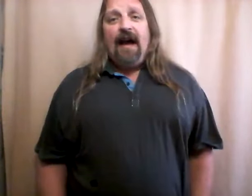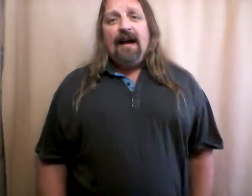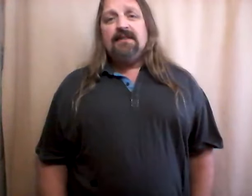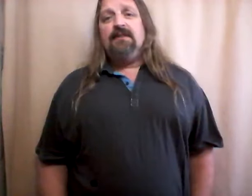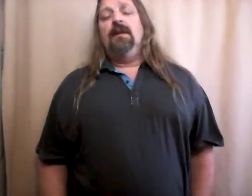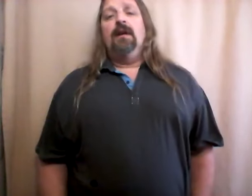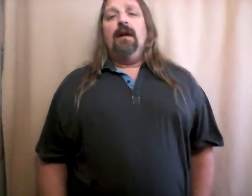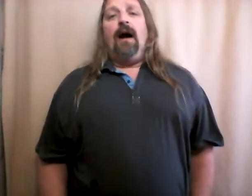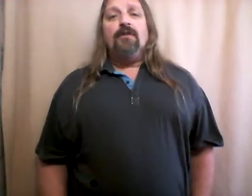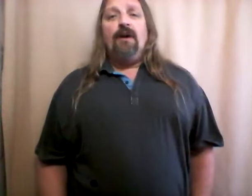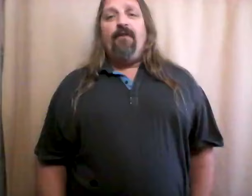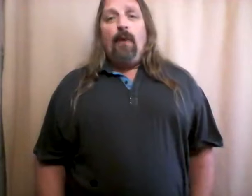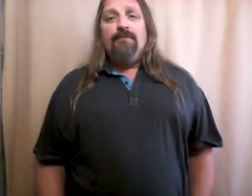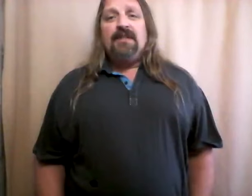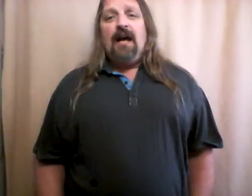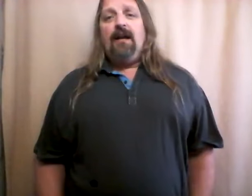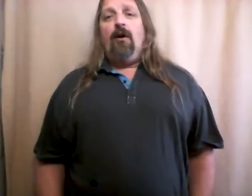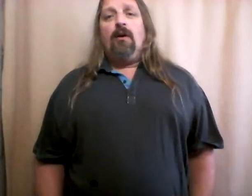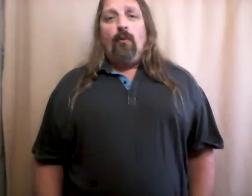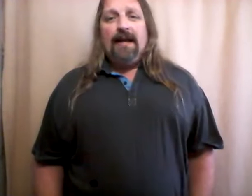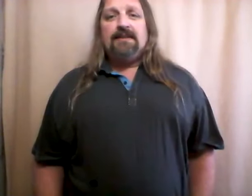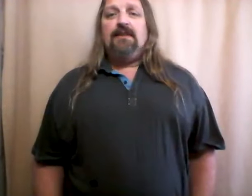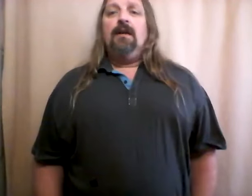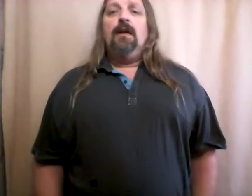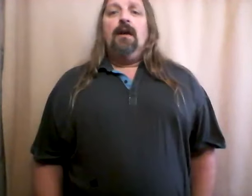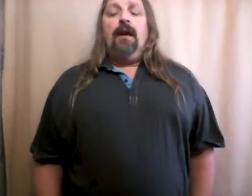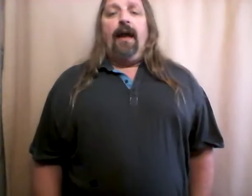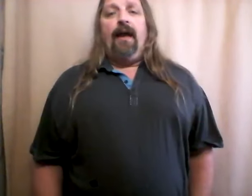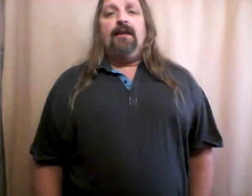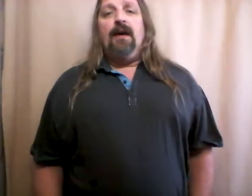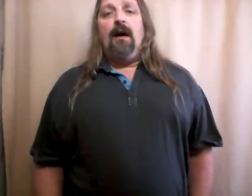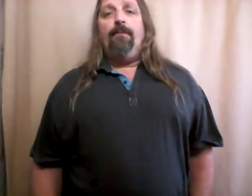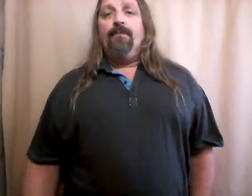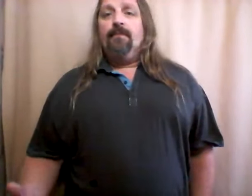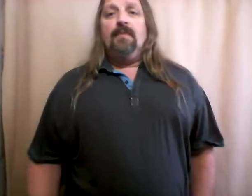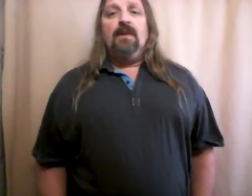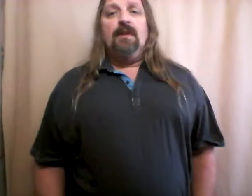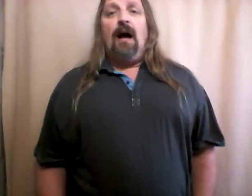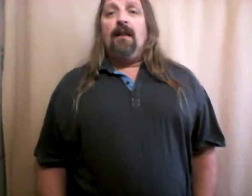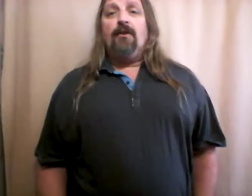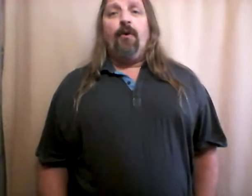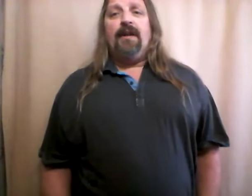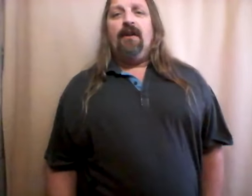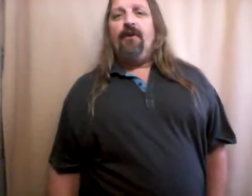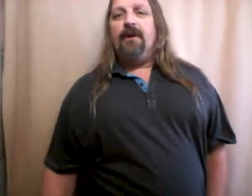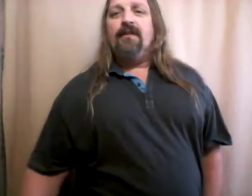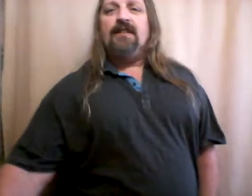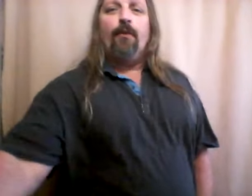Facts. I also have a website on Wix, and I look forward to hearing from you. Thanks